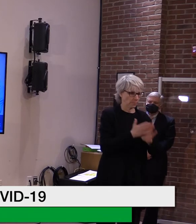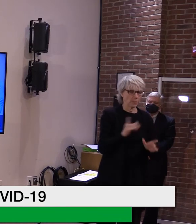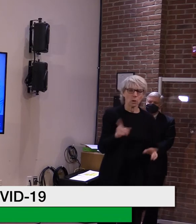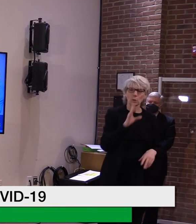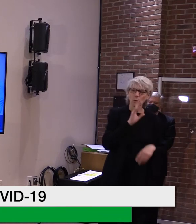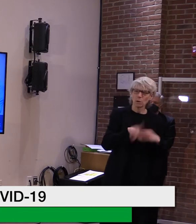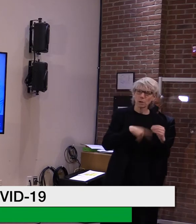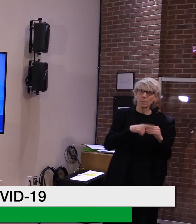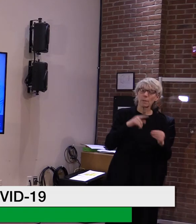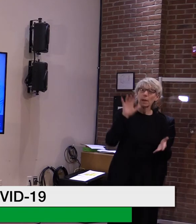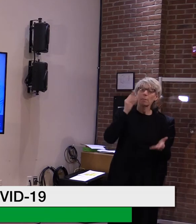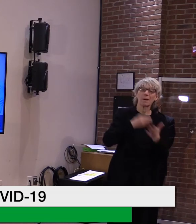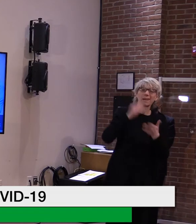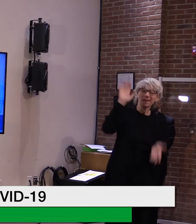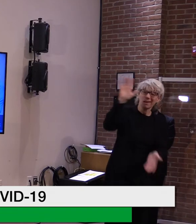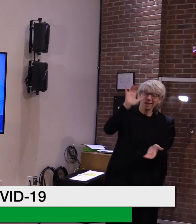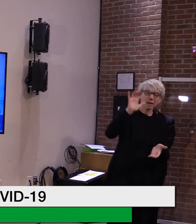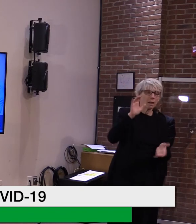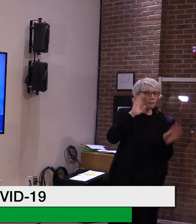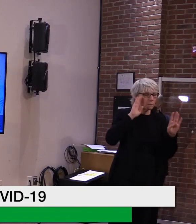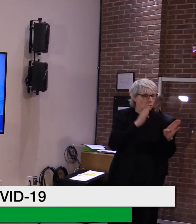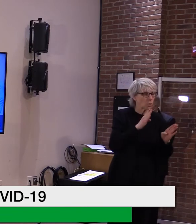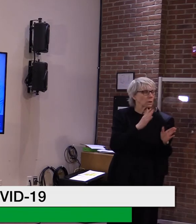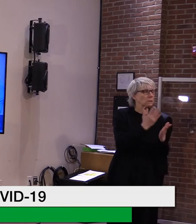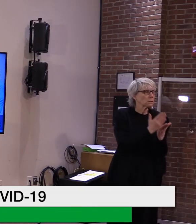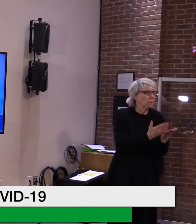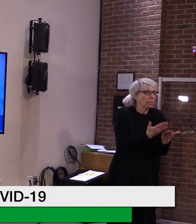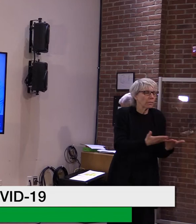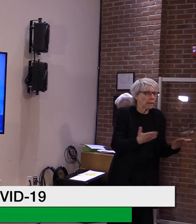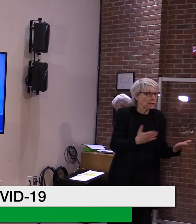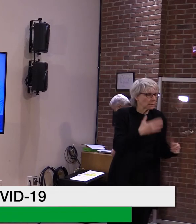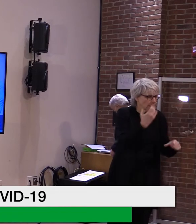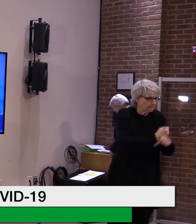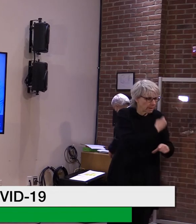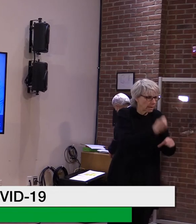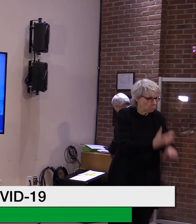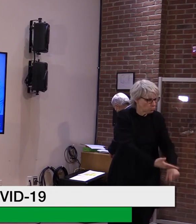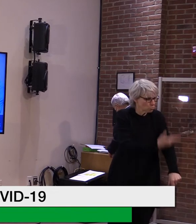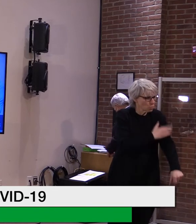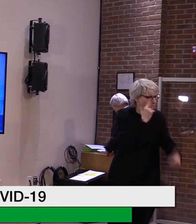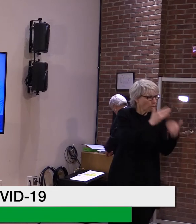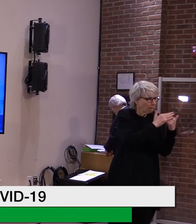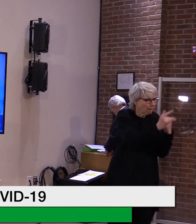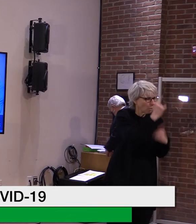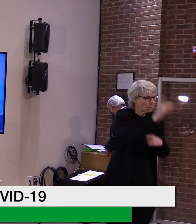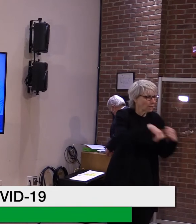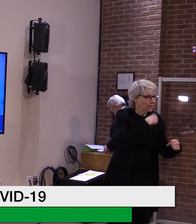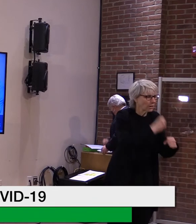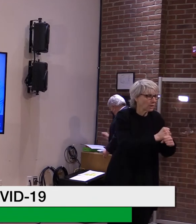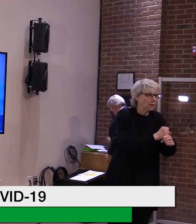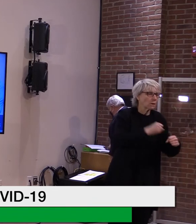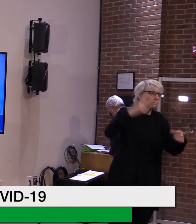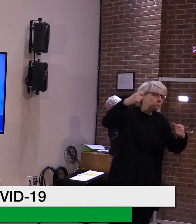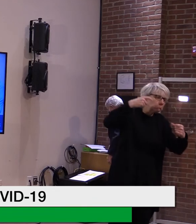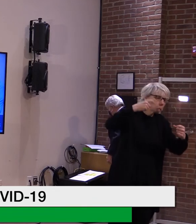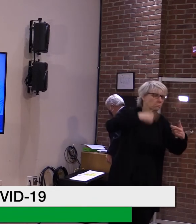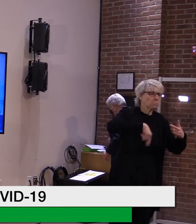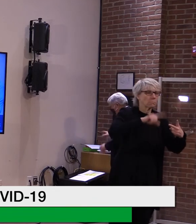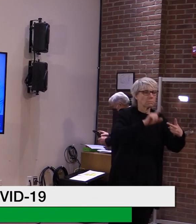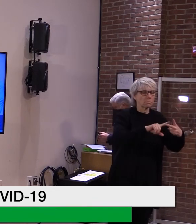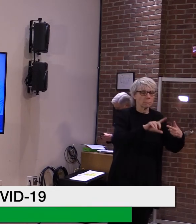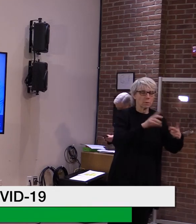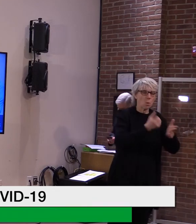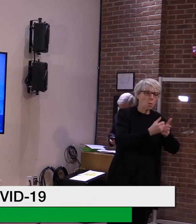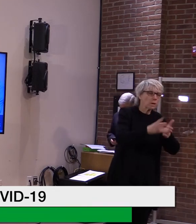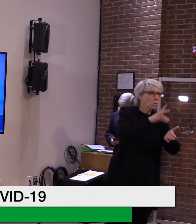there like, um, broadband and wastewater that you've mentioned. But it'd be easy to see how this gets parsed out into